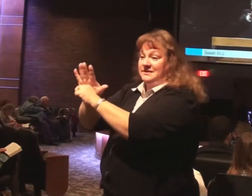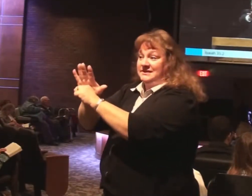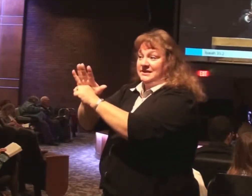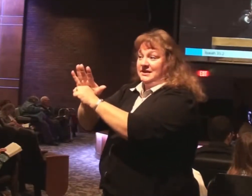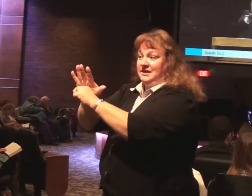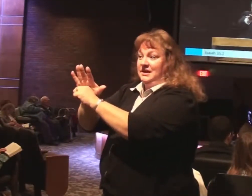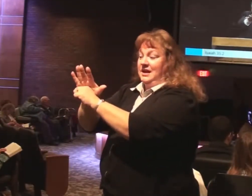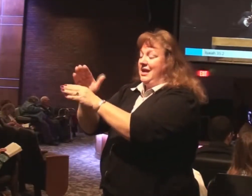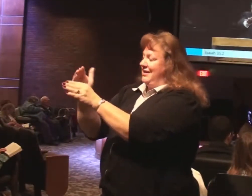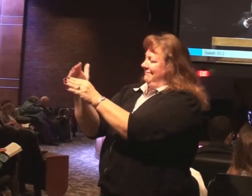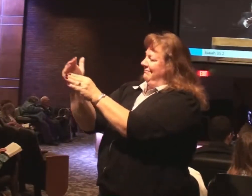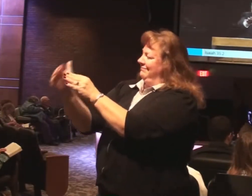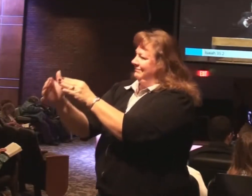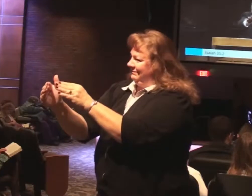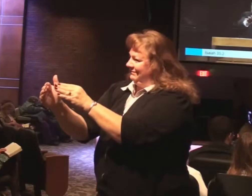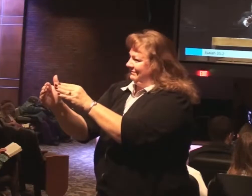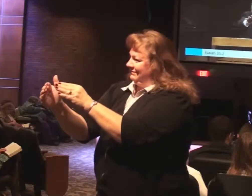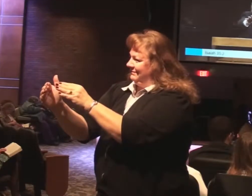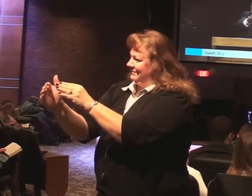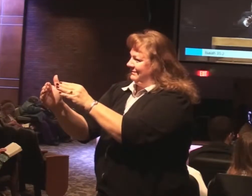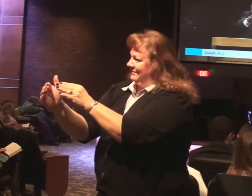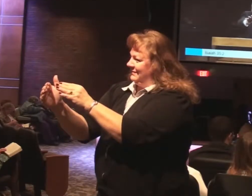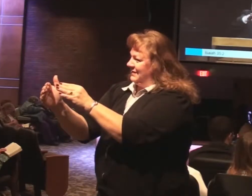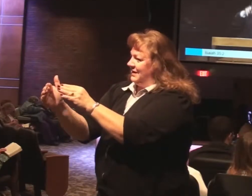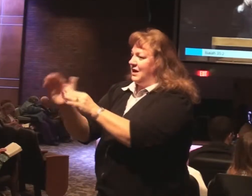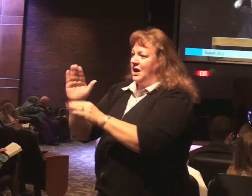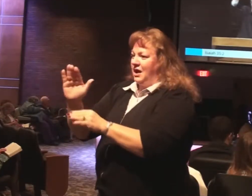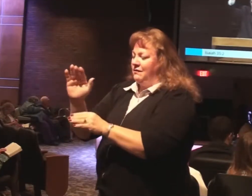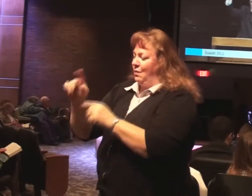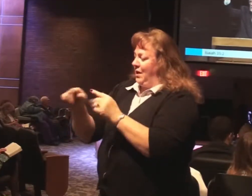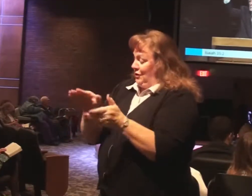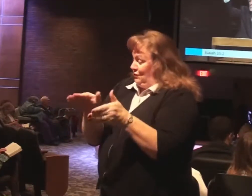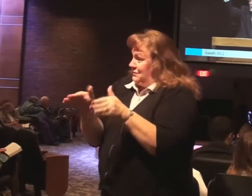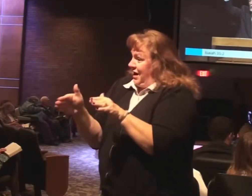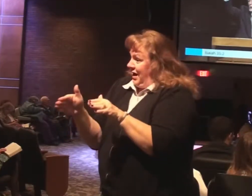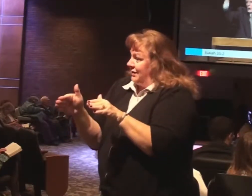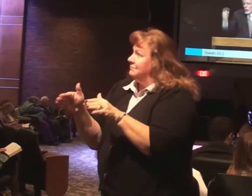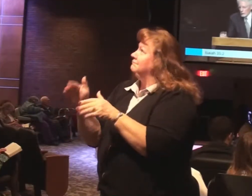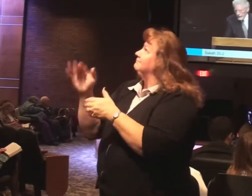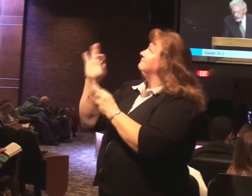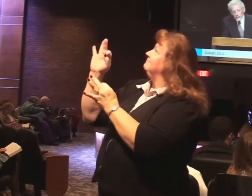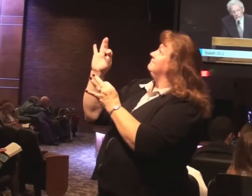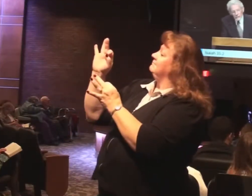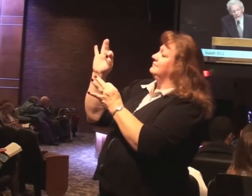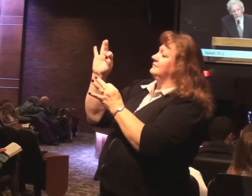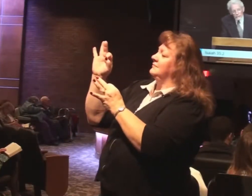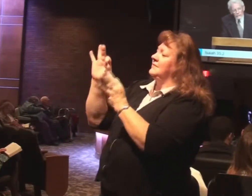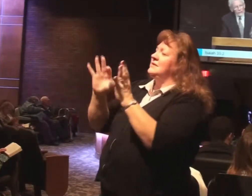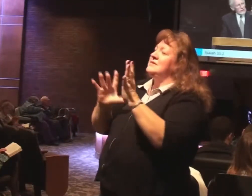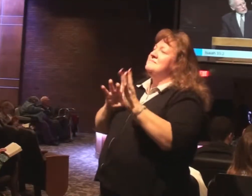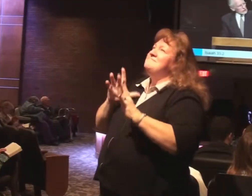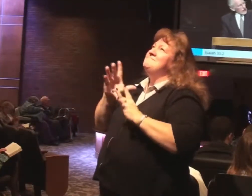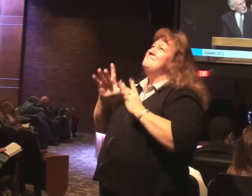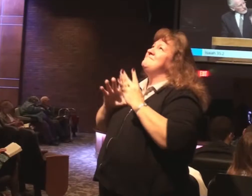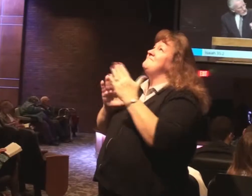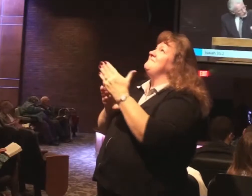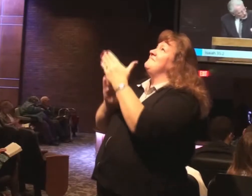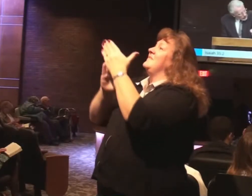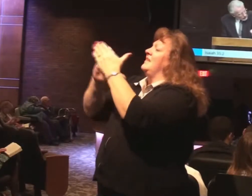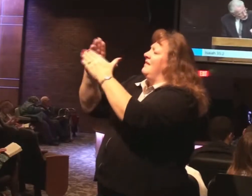end of your faithfulness to Him. Glory in His presence. Sharing in the kingdom